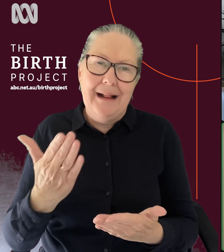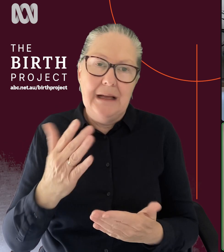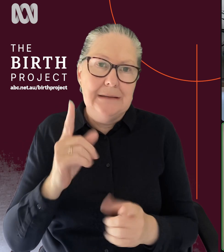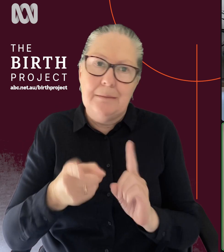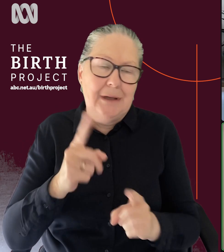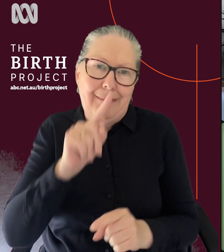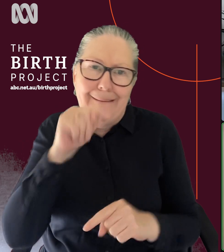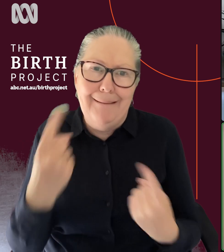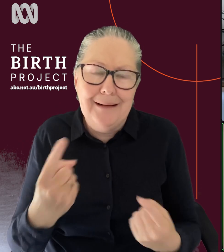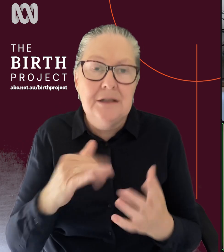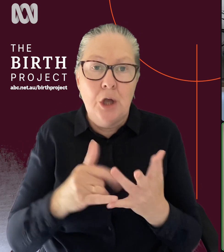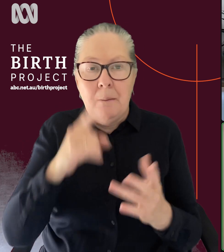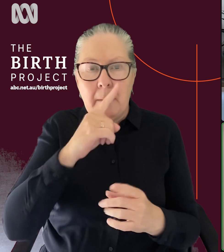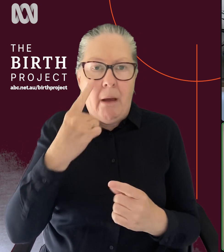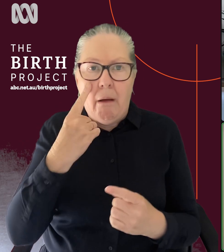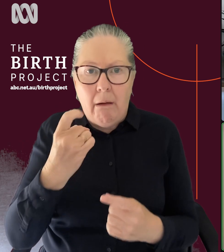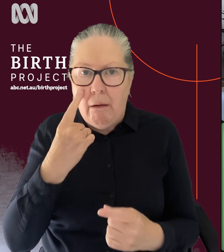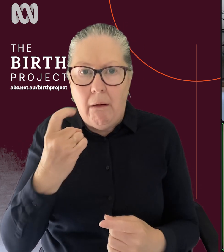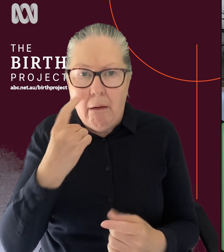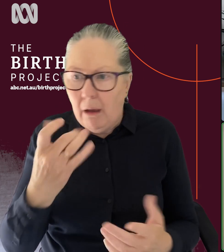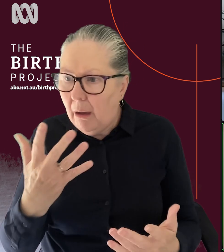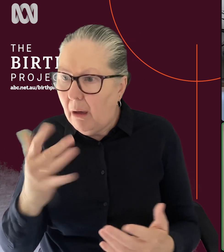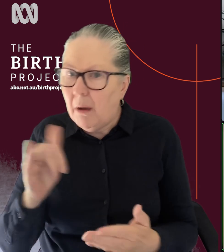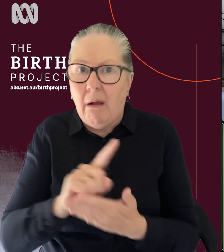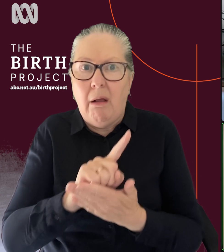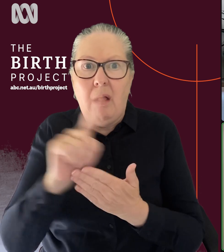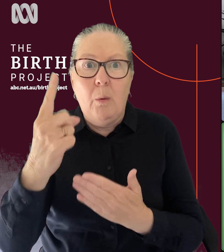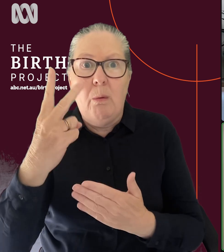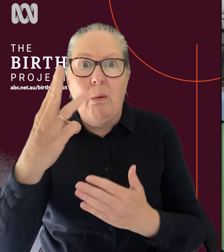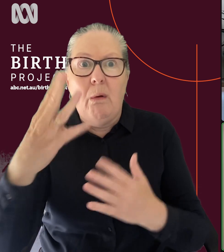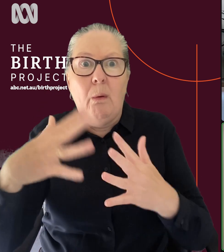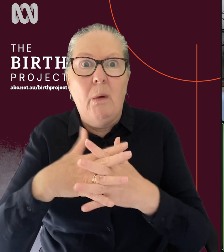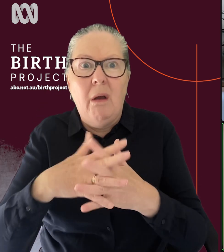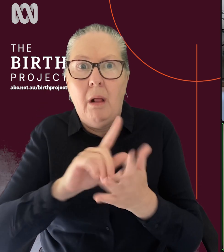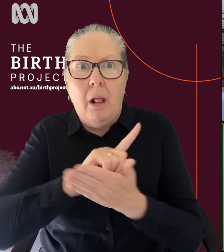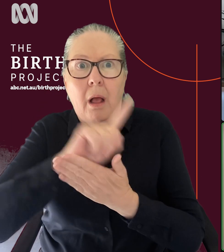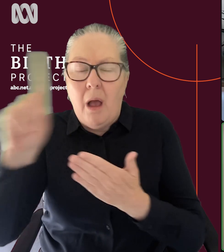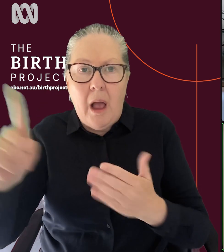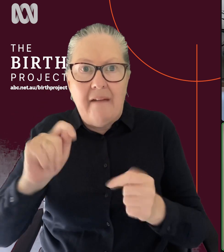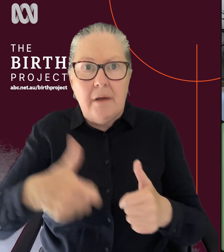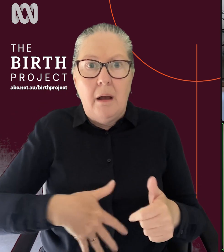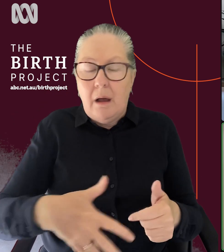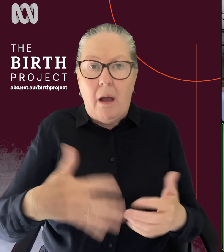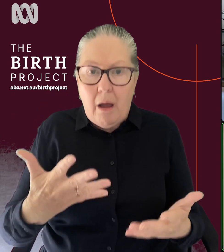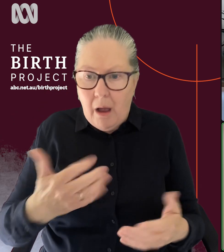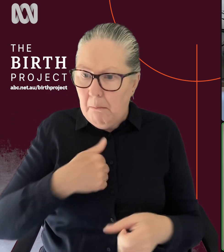not the case. So people are finding out kind of around eight weeks or later, and then perhaps the catchment area